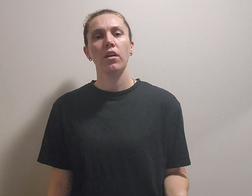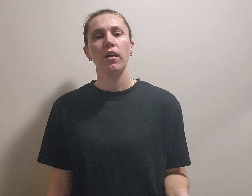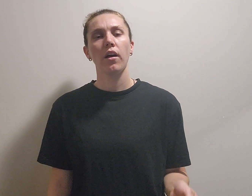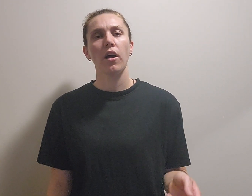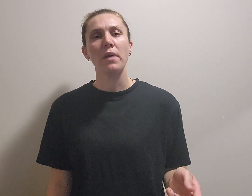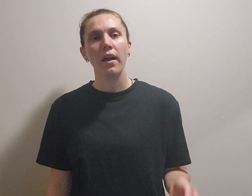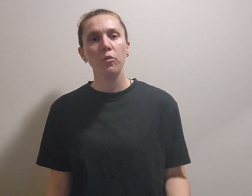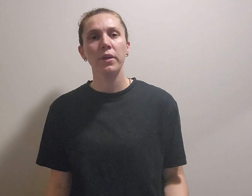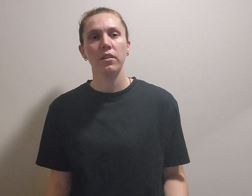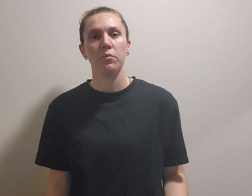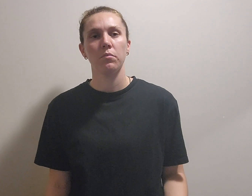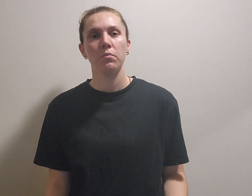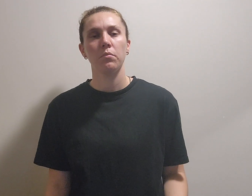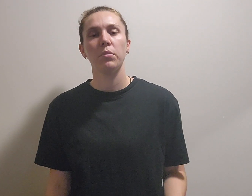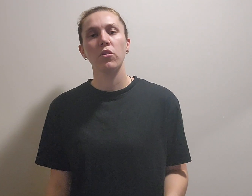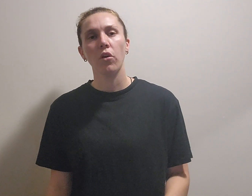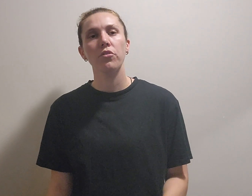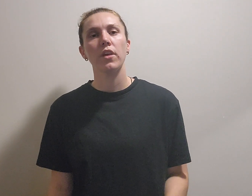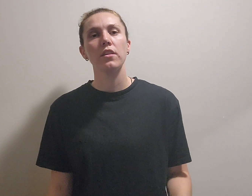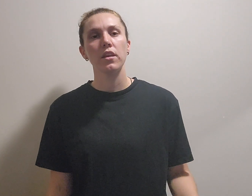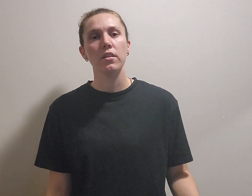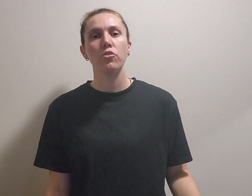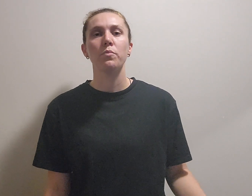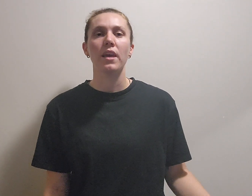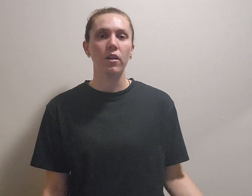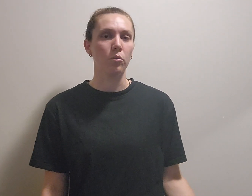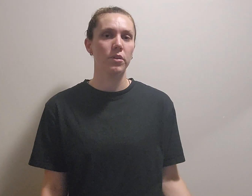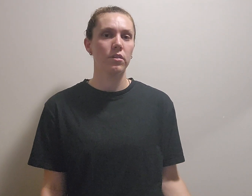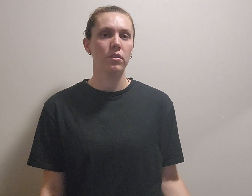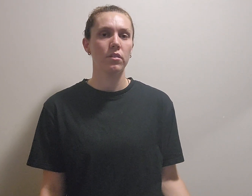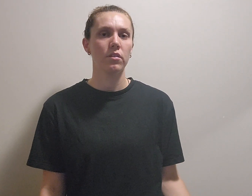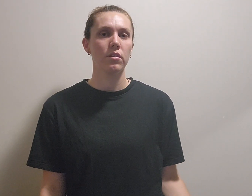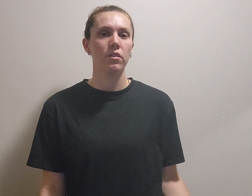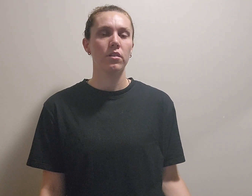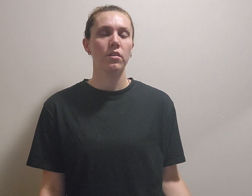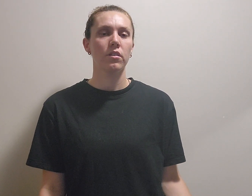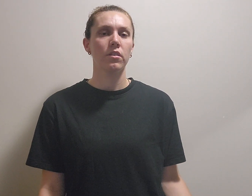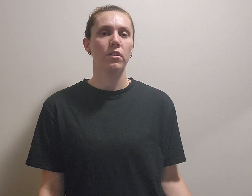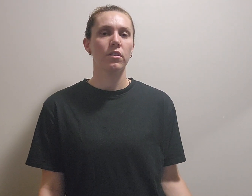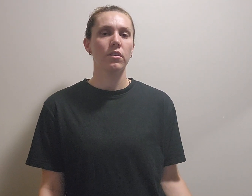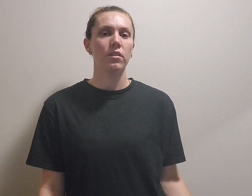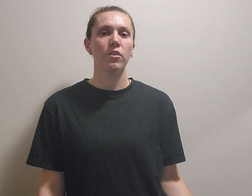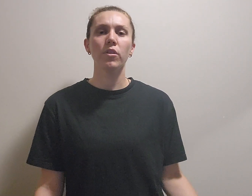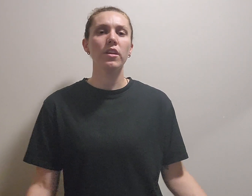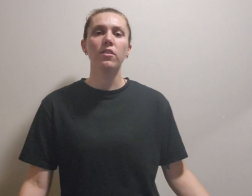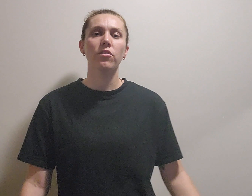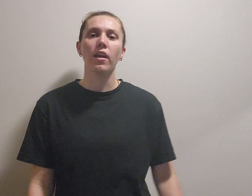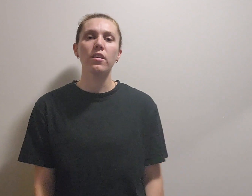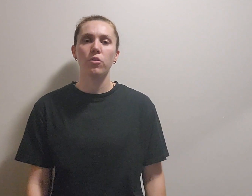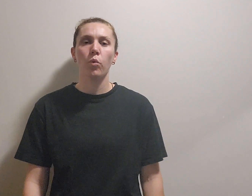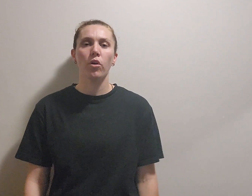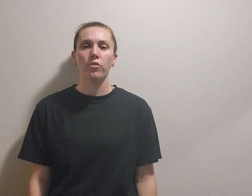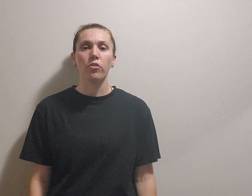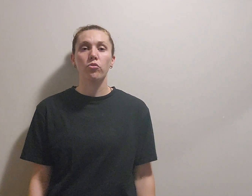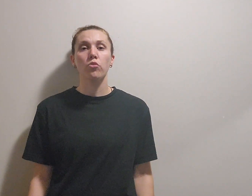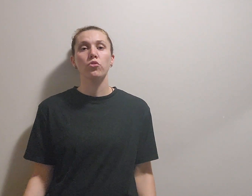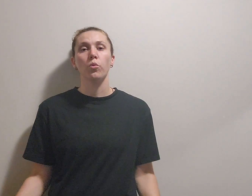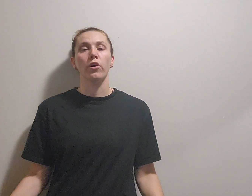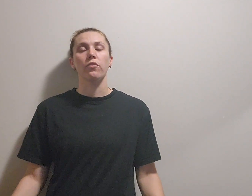I'm helping them because they need to be helped. You only need to say the words social worker